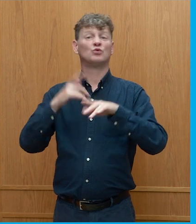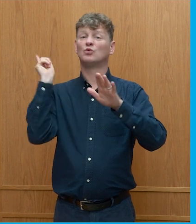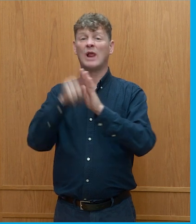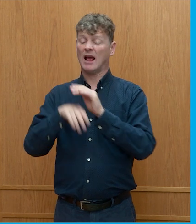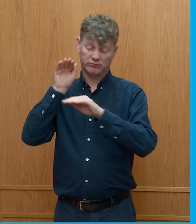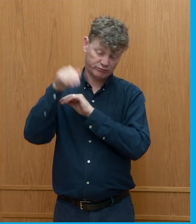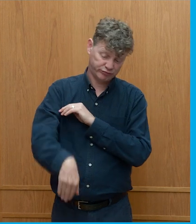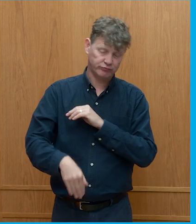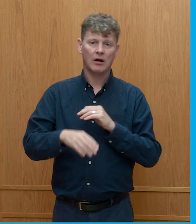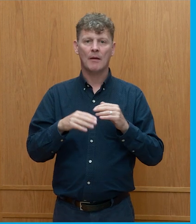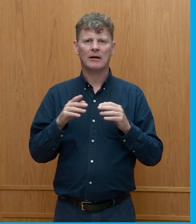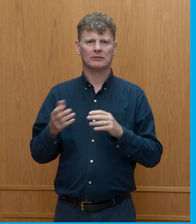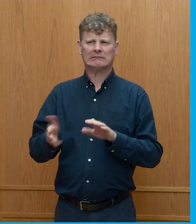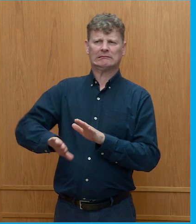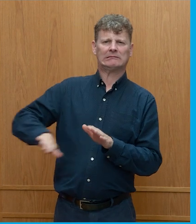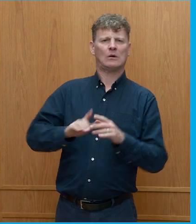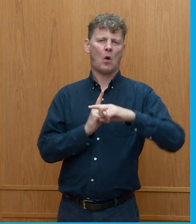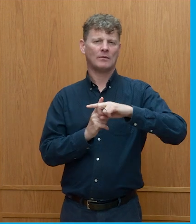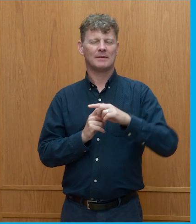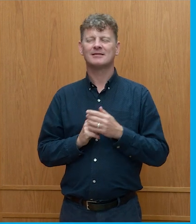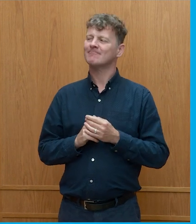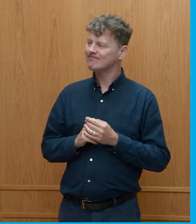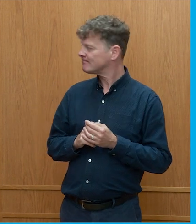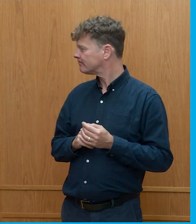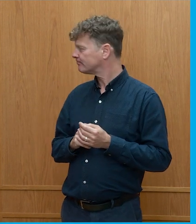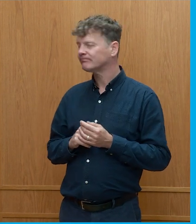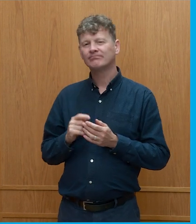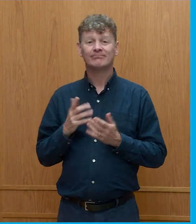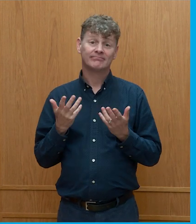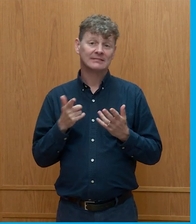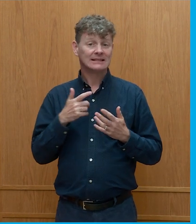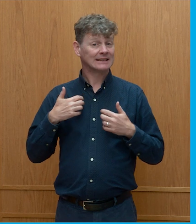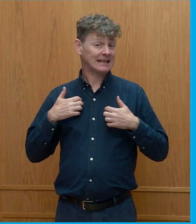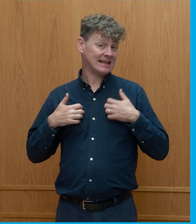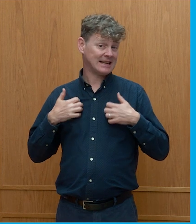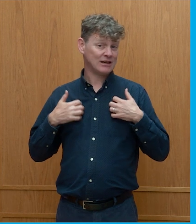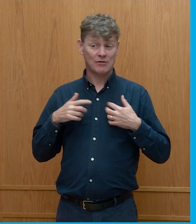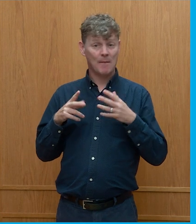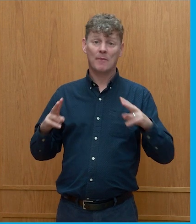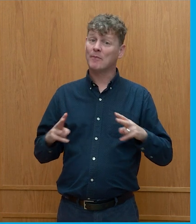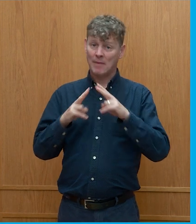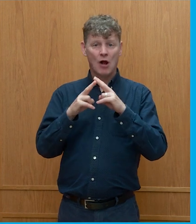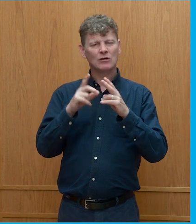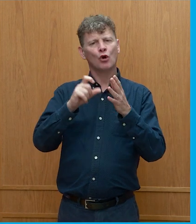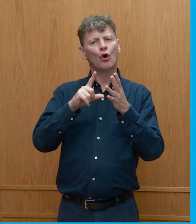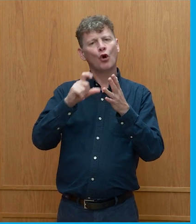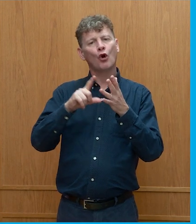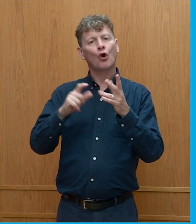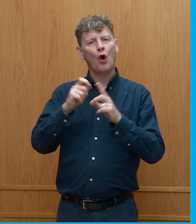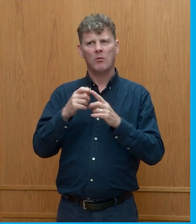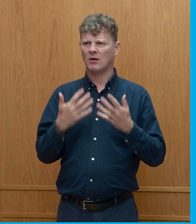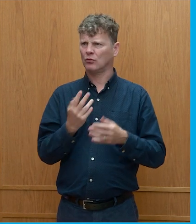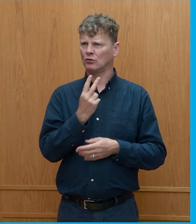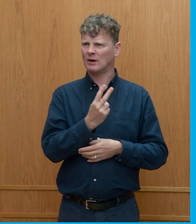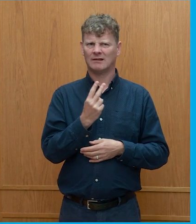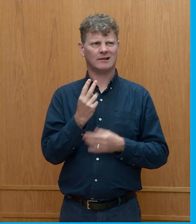I mean, Paris is a difficult one. mean, it's an interesting space. It was definitely one of the more positive COPs, but there's what, we're on 29